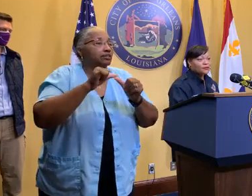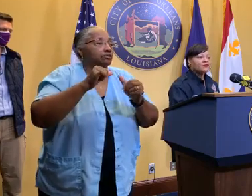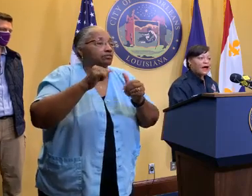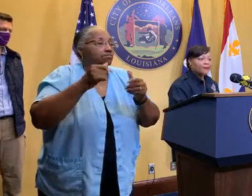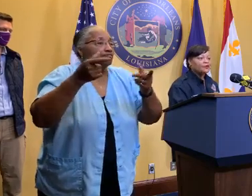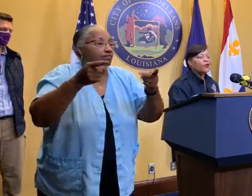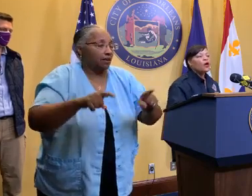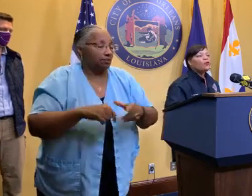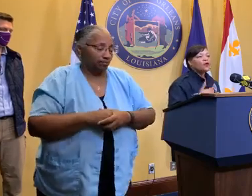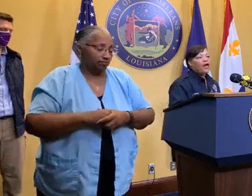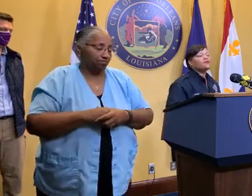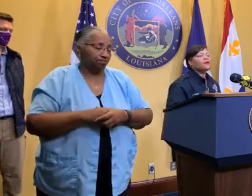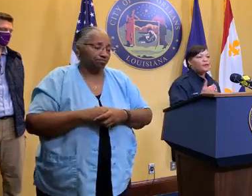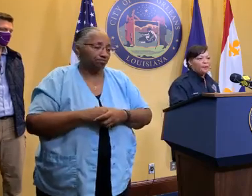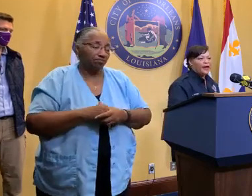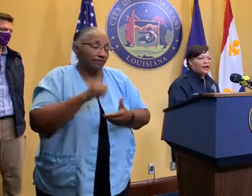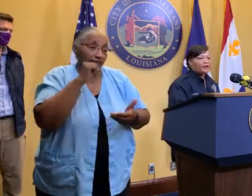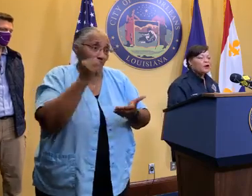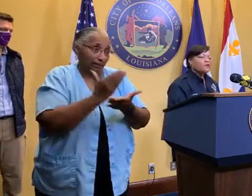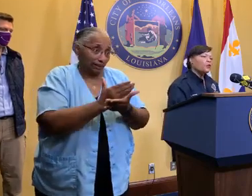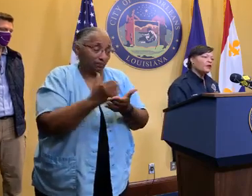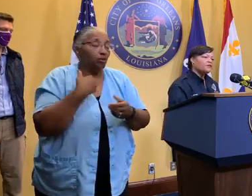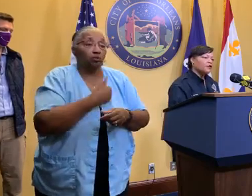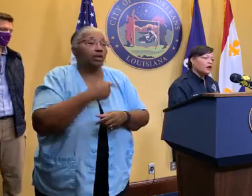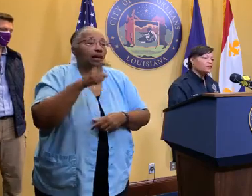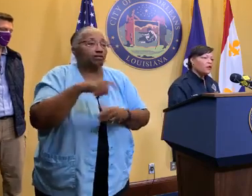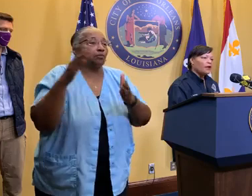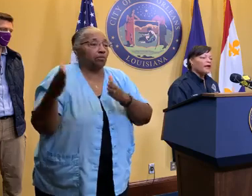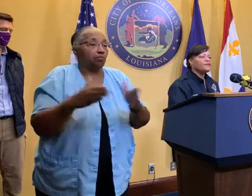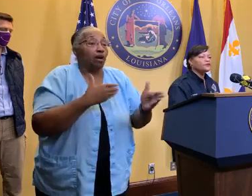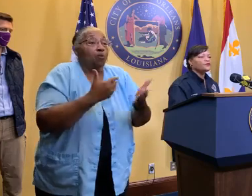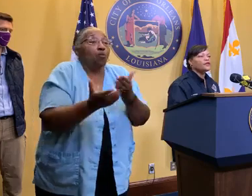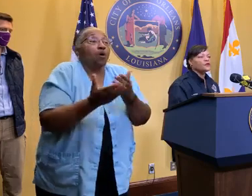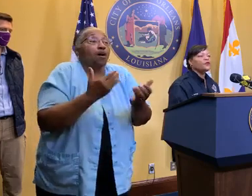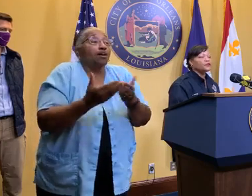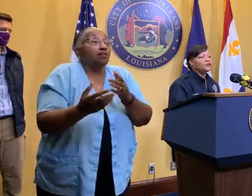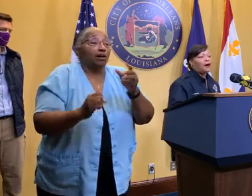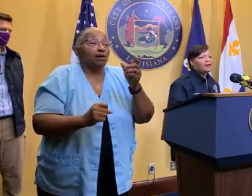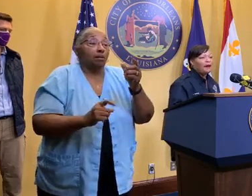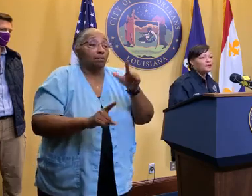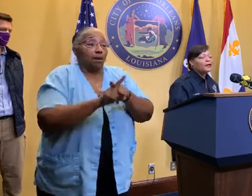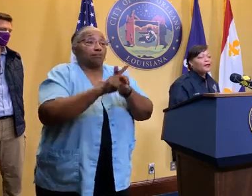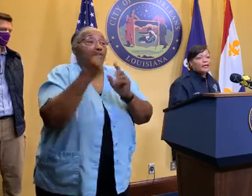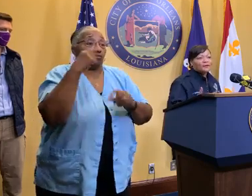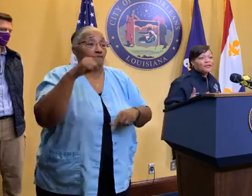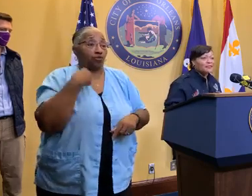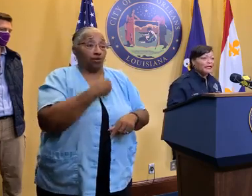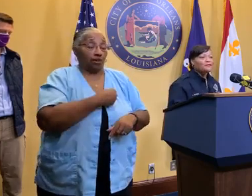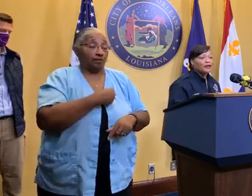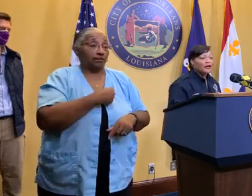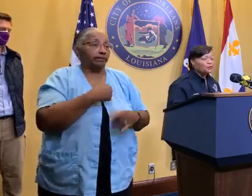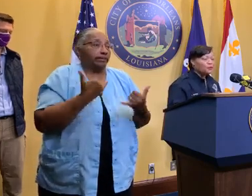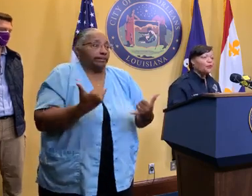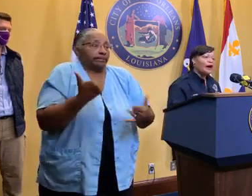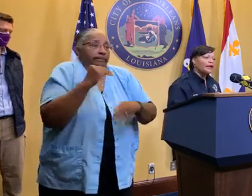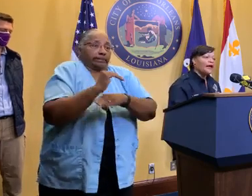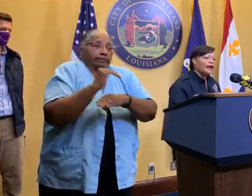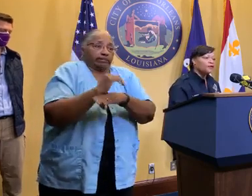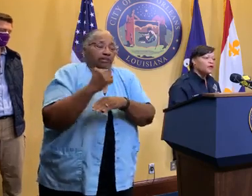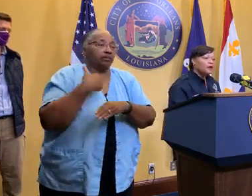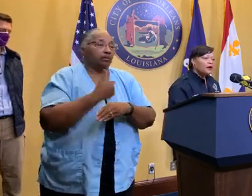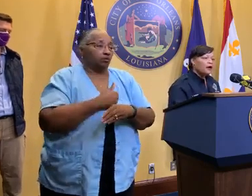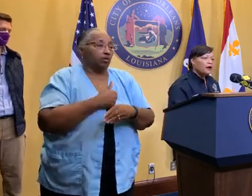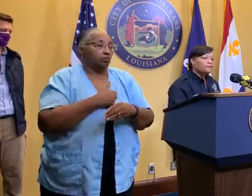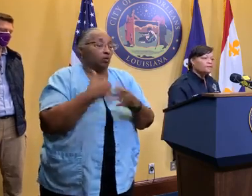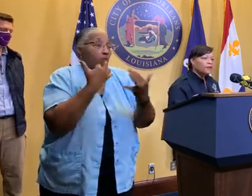stop. So we have to be prepared for whatever comes our way. And these are things that we've been talking about even this evening as we were riding